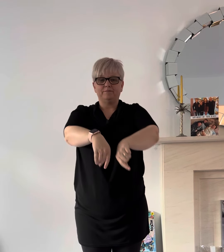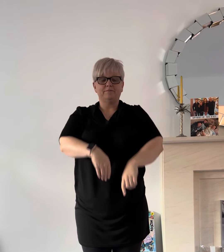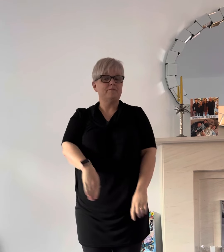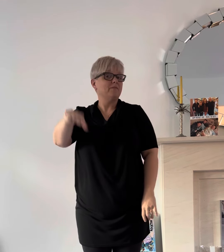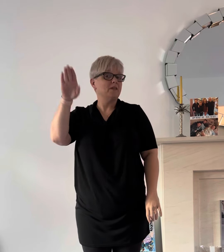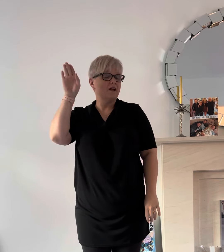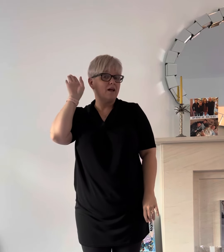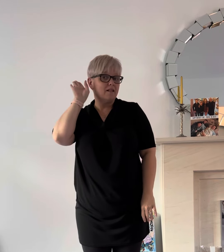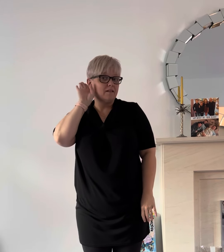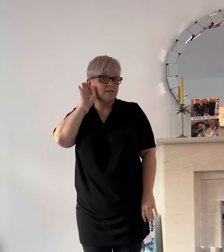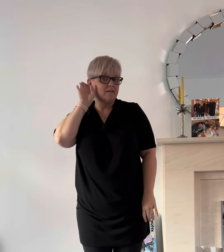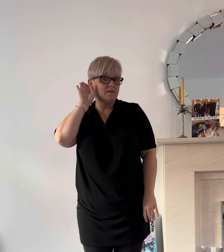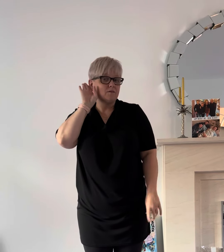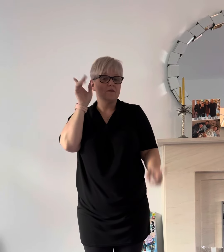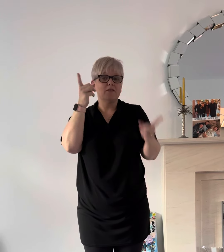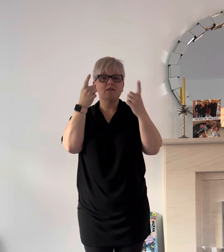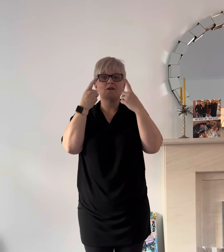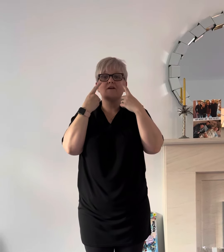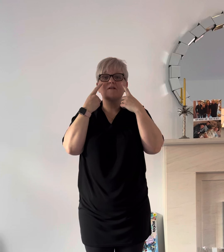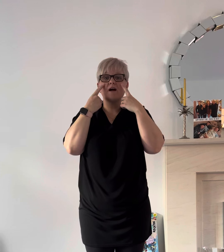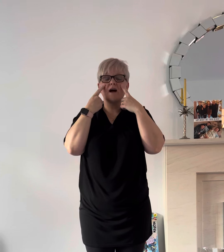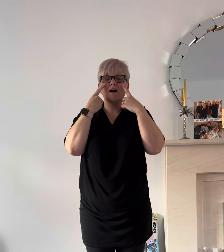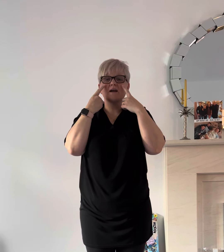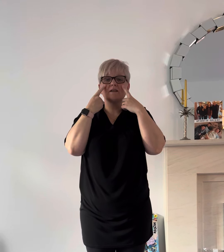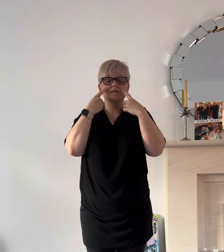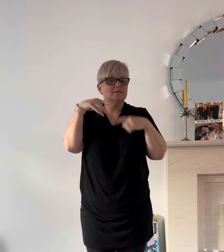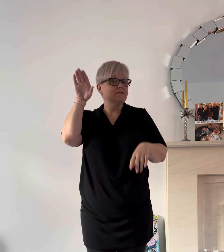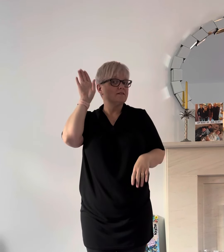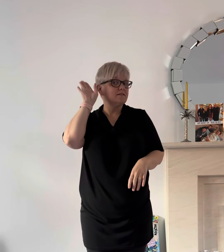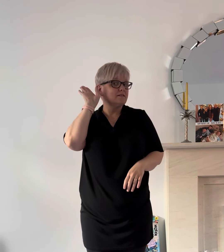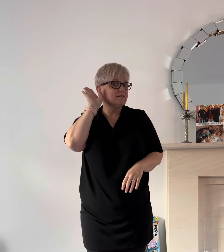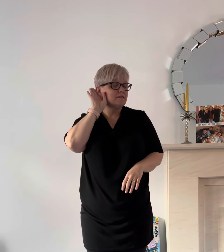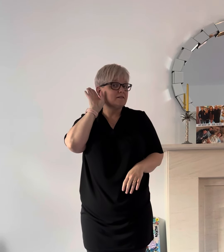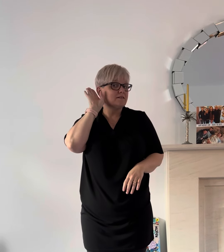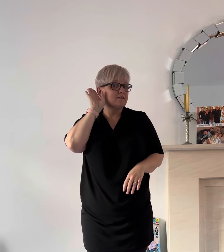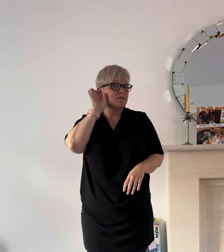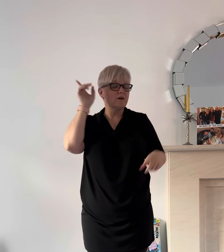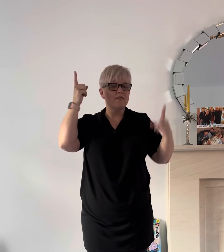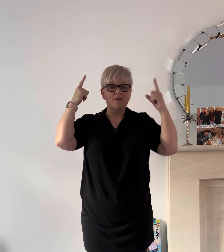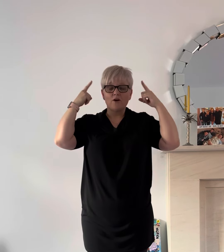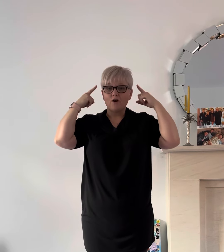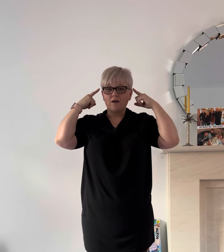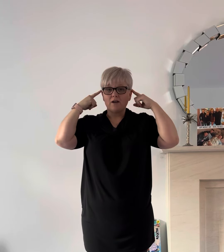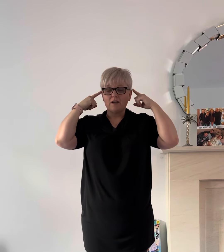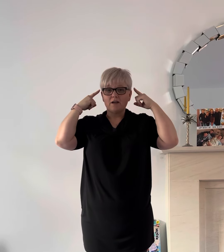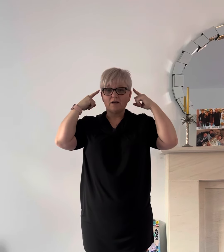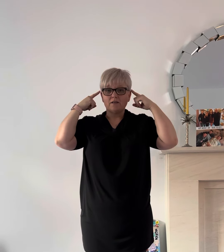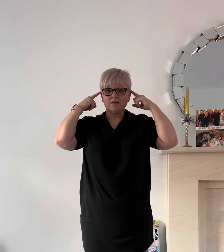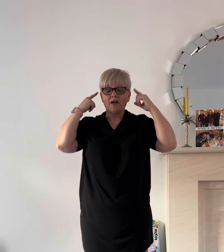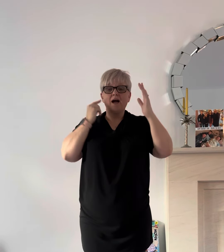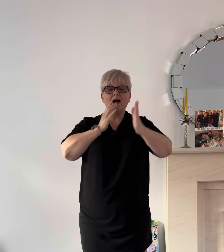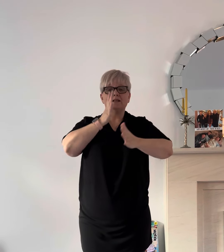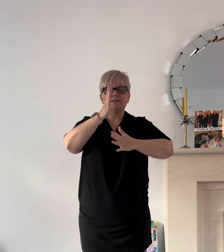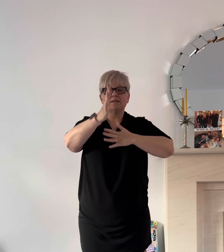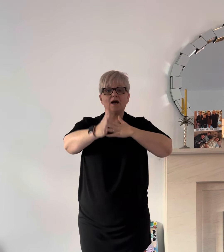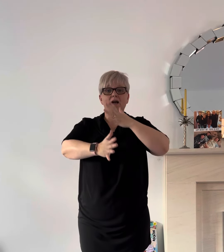Listen with your eyes, listen with your ears, and sing